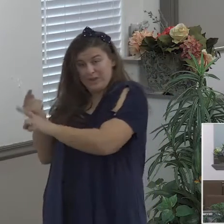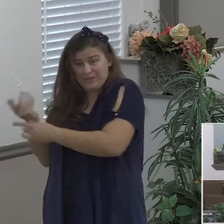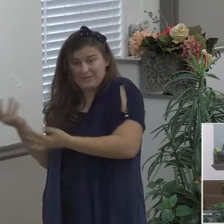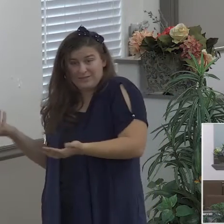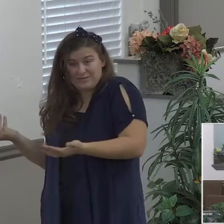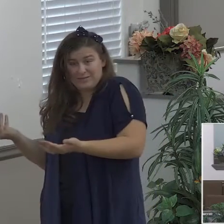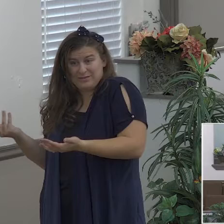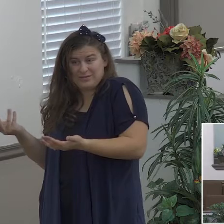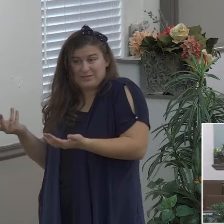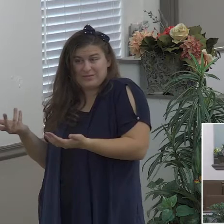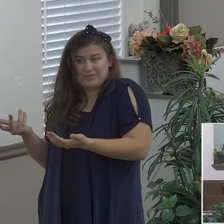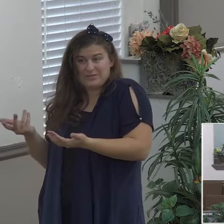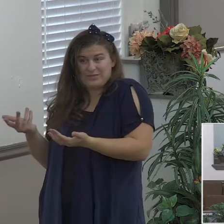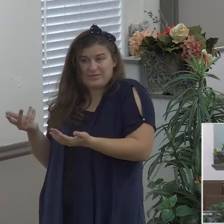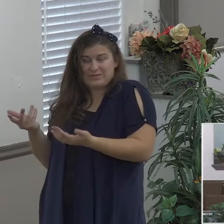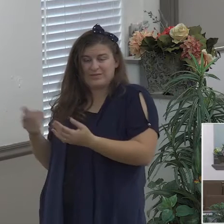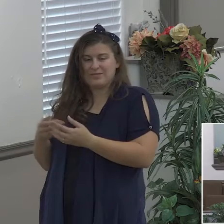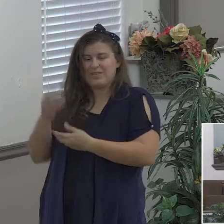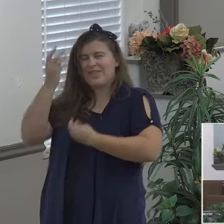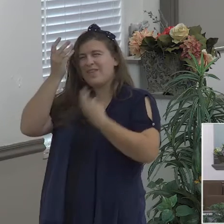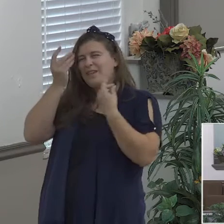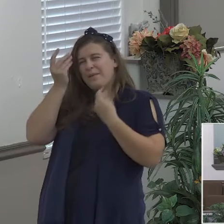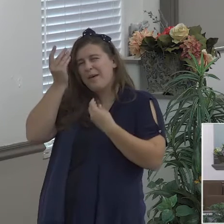man I I I tell you